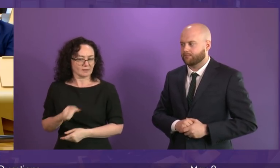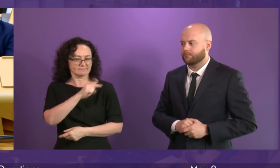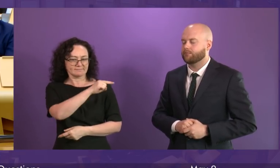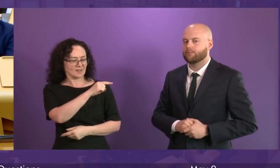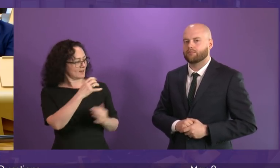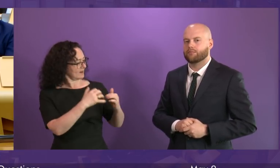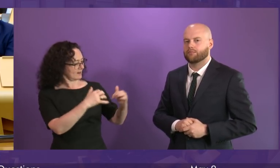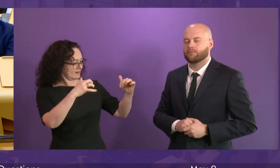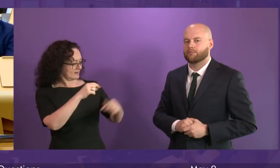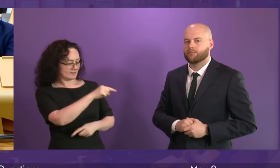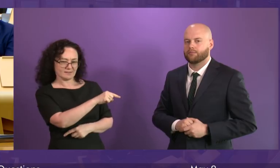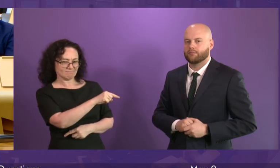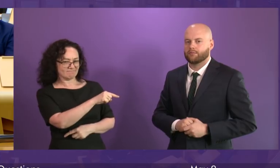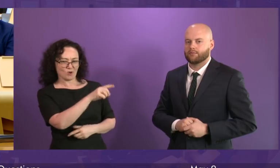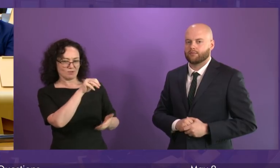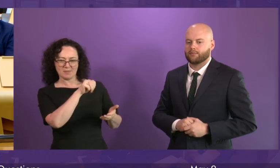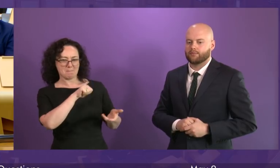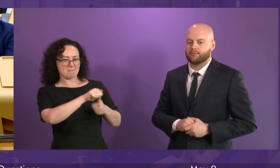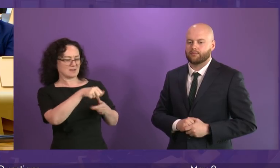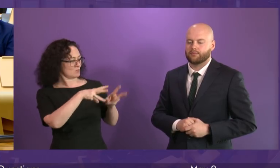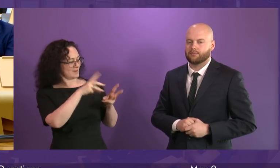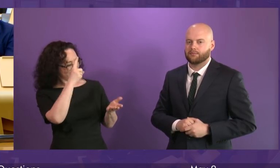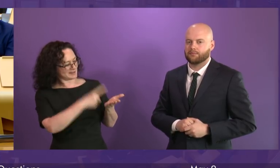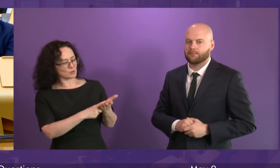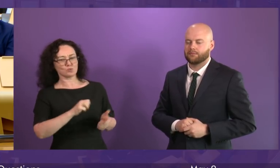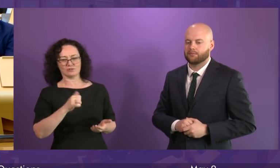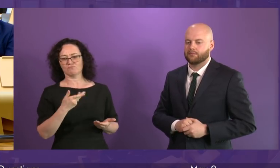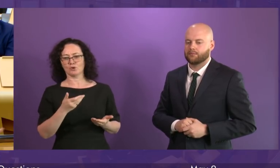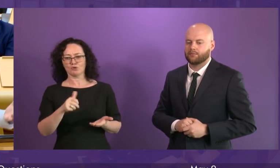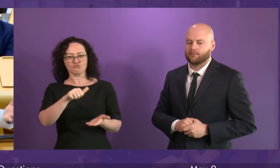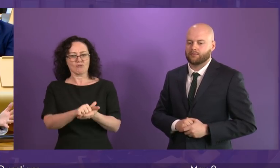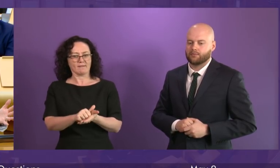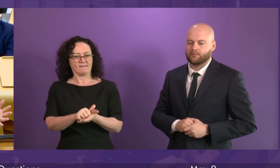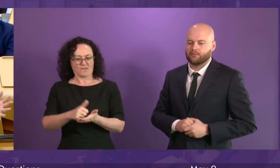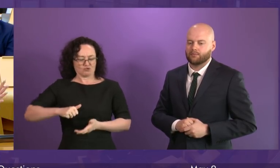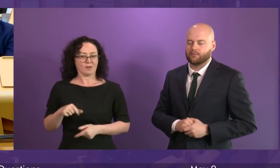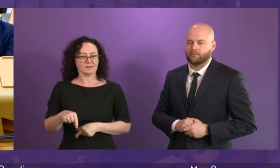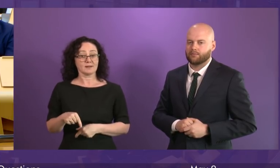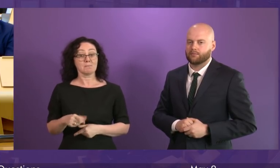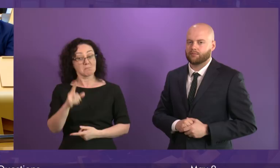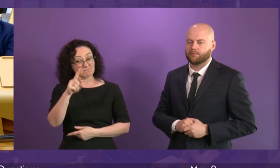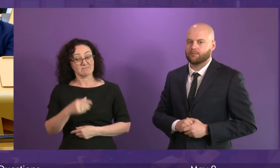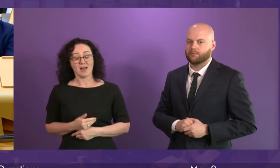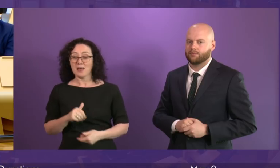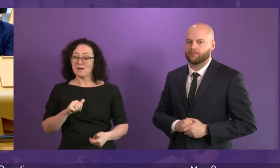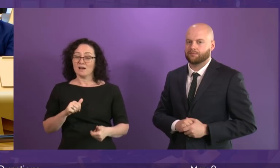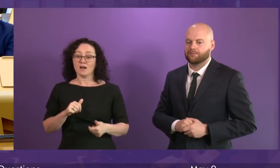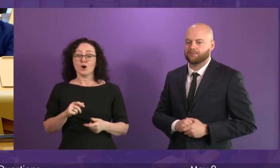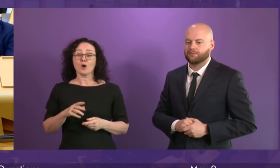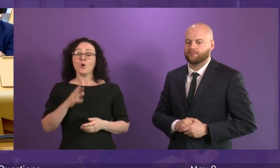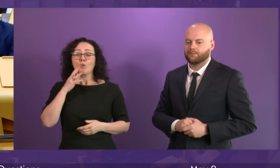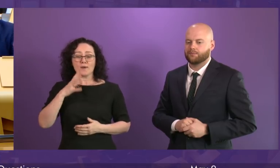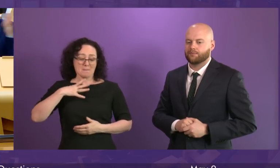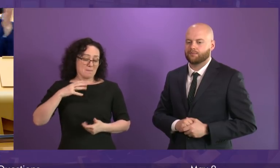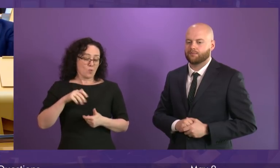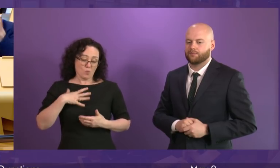to decide what is right for the people of Scotland. the sooner we see more powers in this Parliament, in fact the sooner we see this Parliament as an independent Parliament,